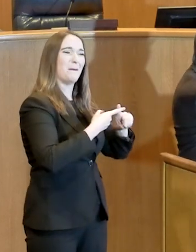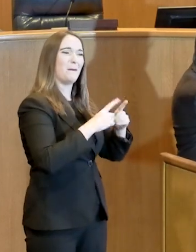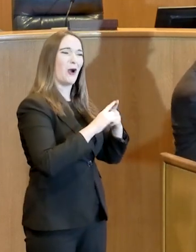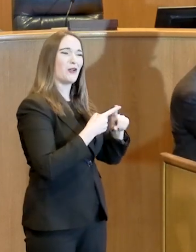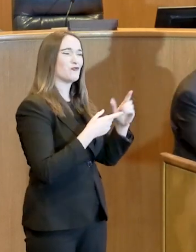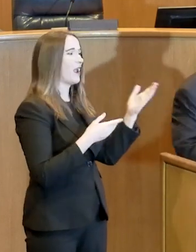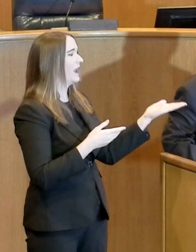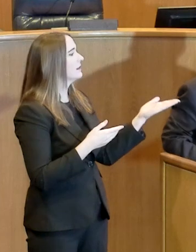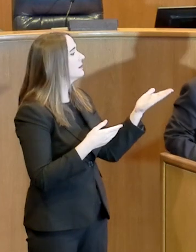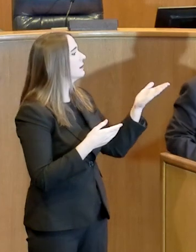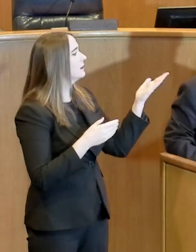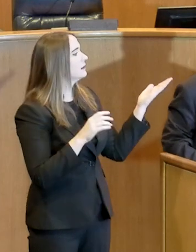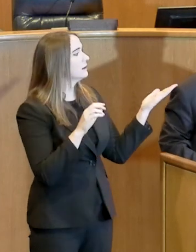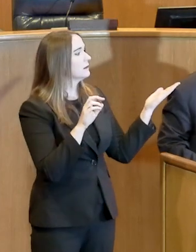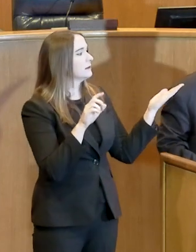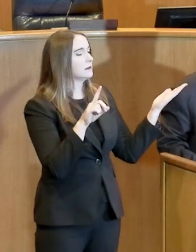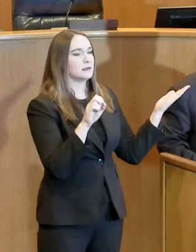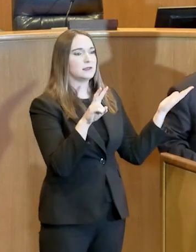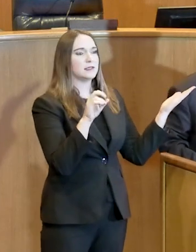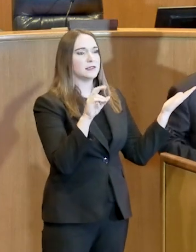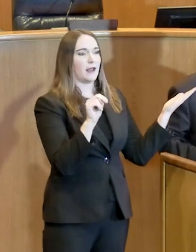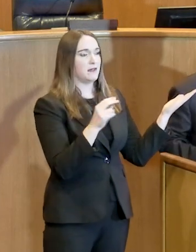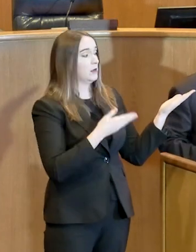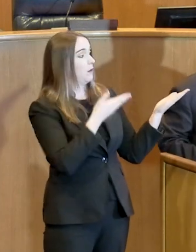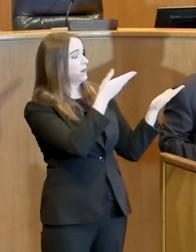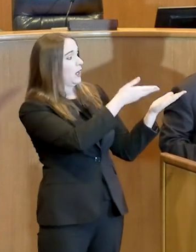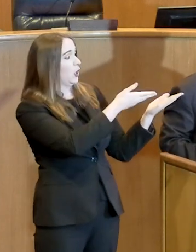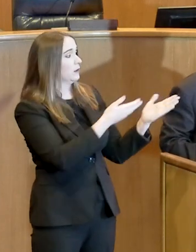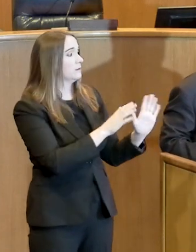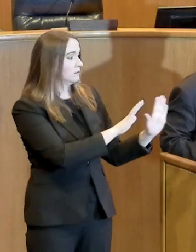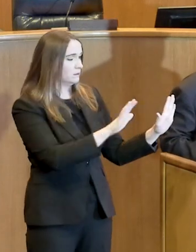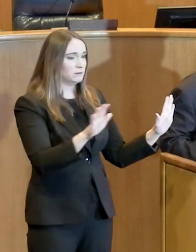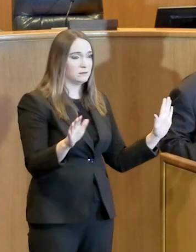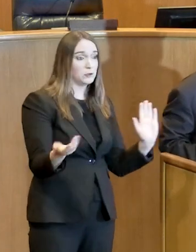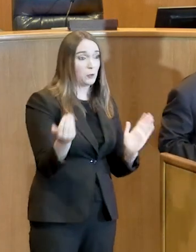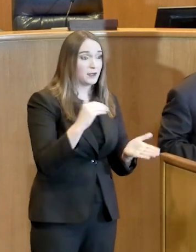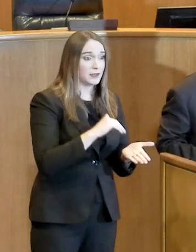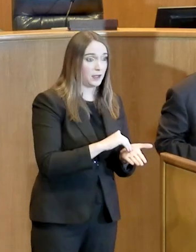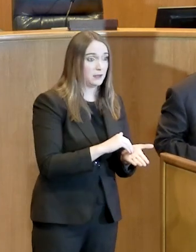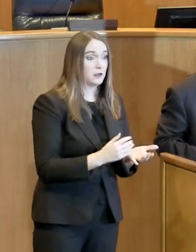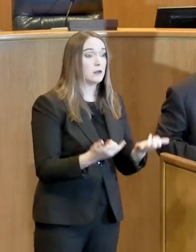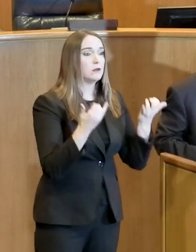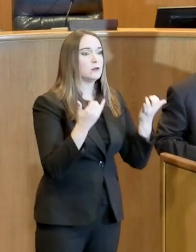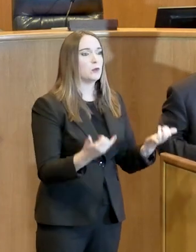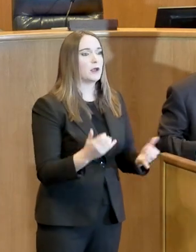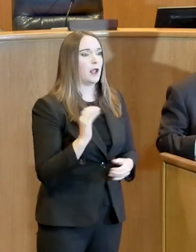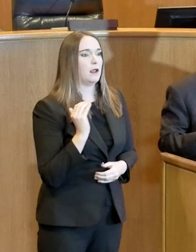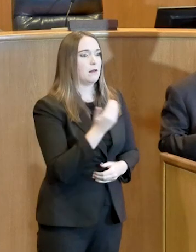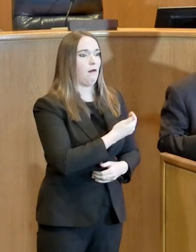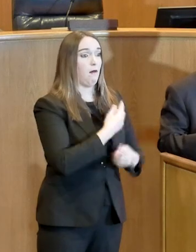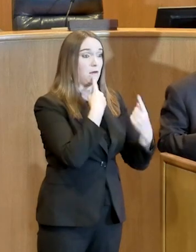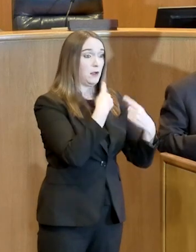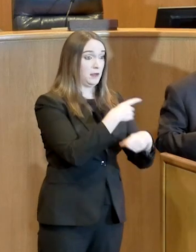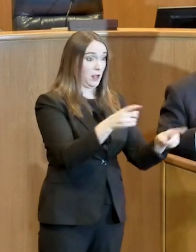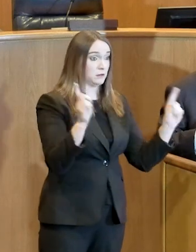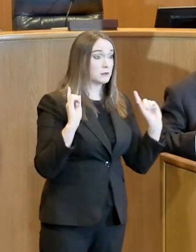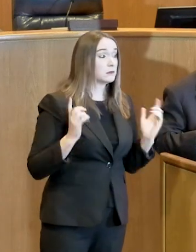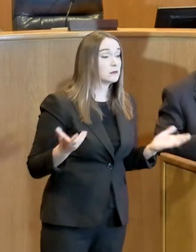Devin is over here. So again, what we are announcing today is